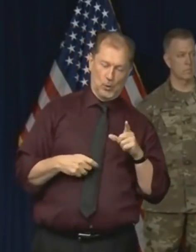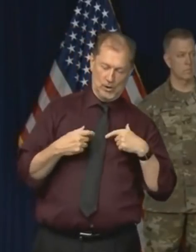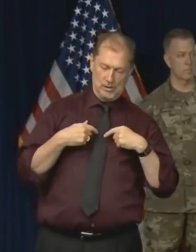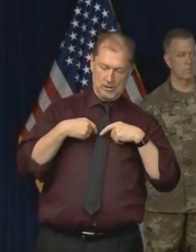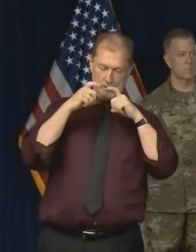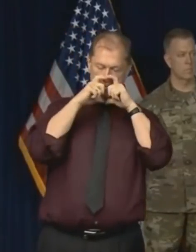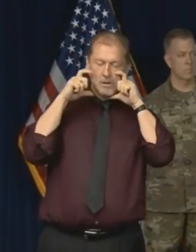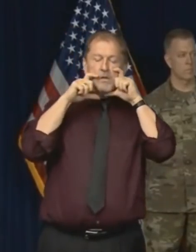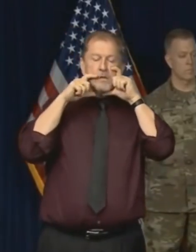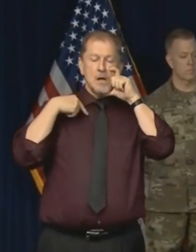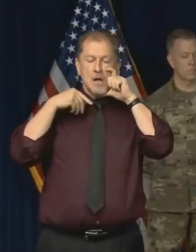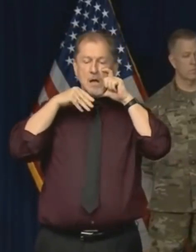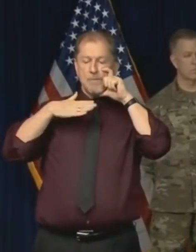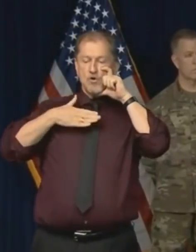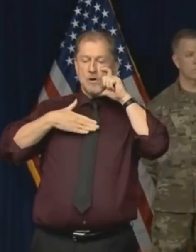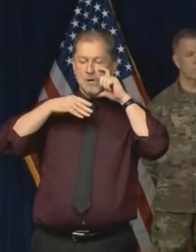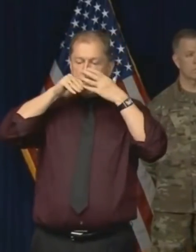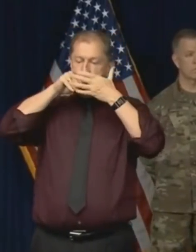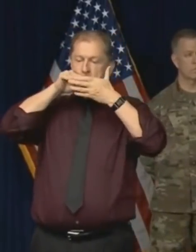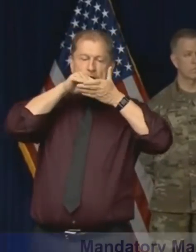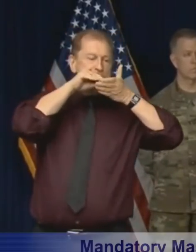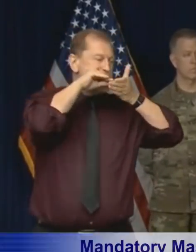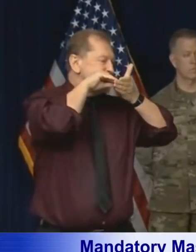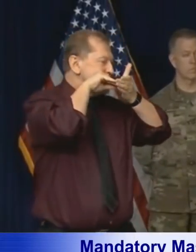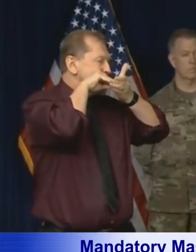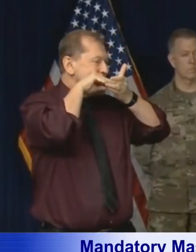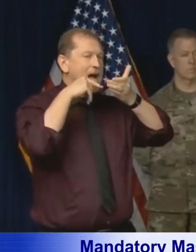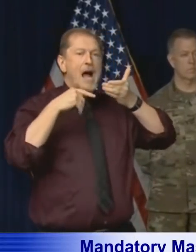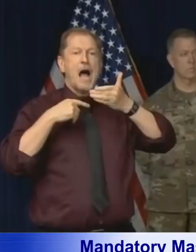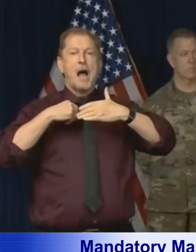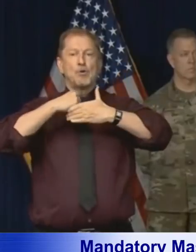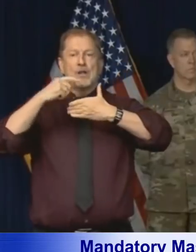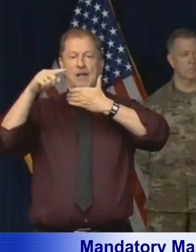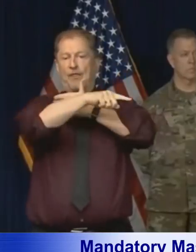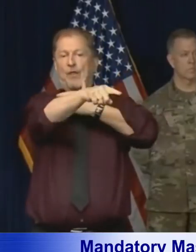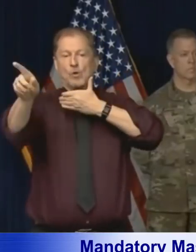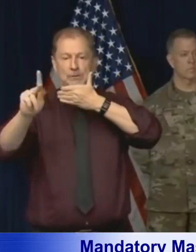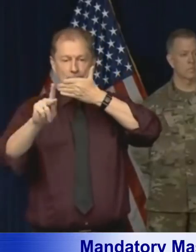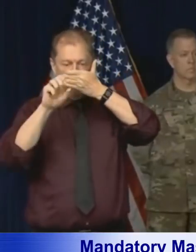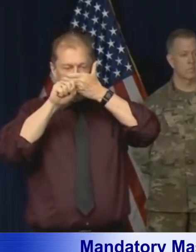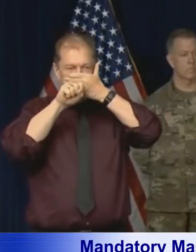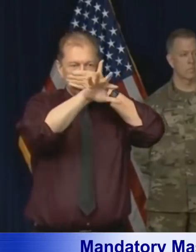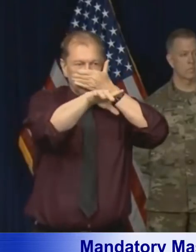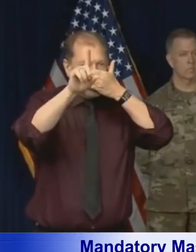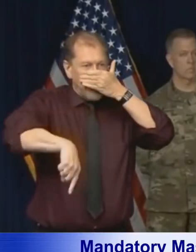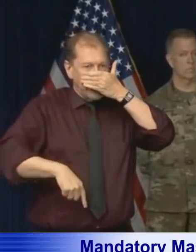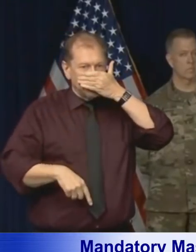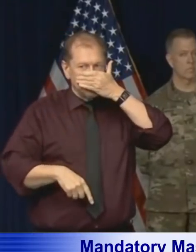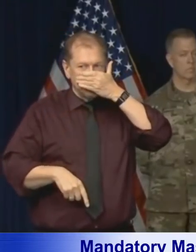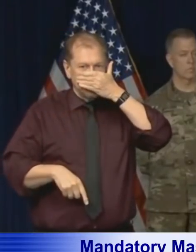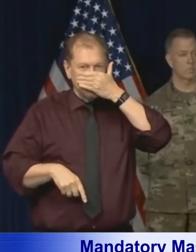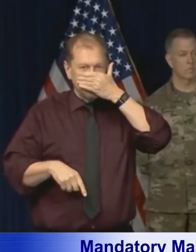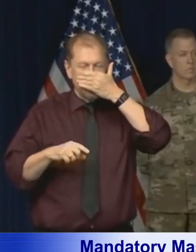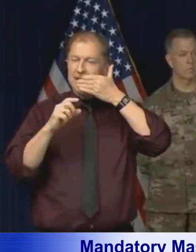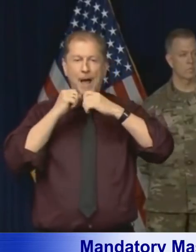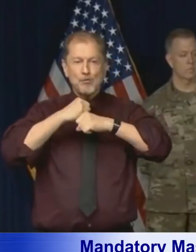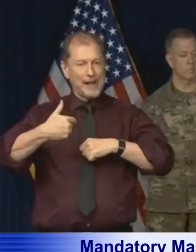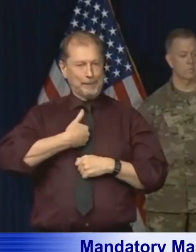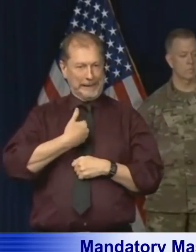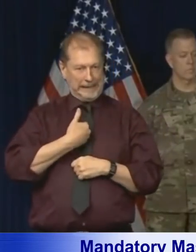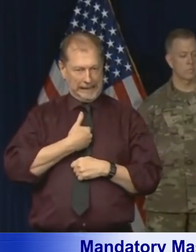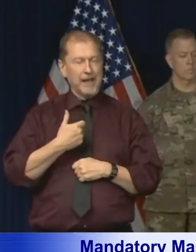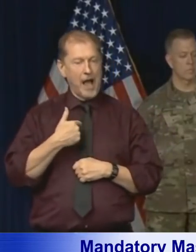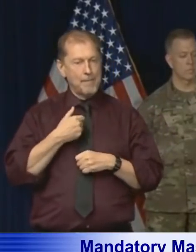a favor or, you know, you're doing the right thing for everybody else in your presence by wearing one by not wearing one when you're in, you know,